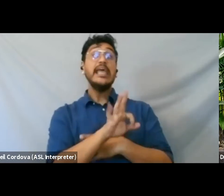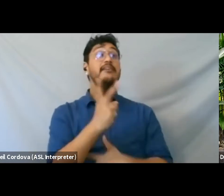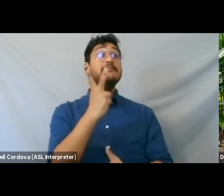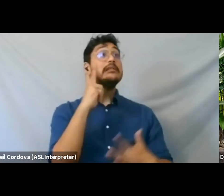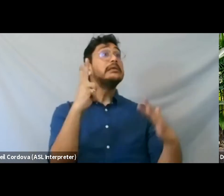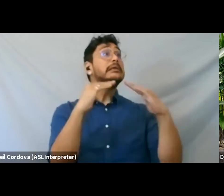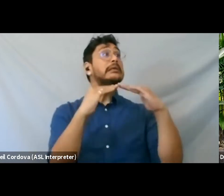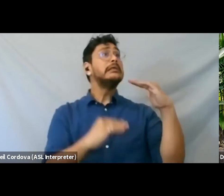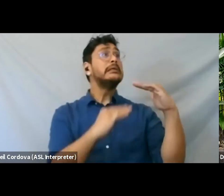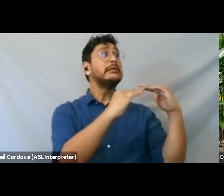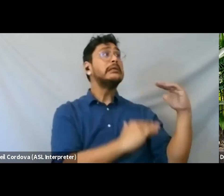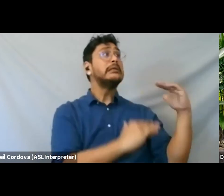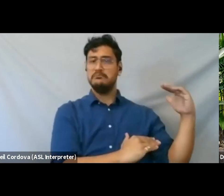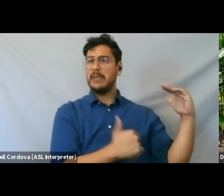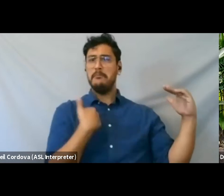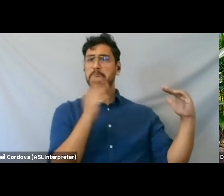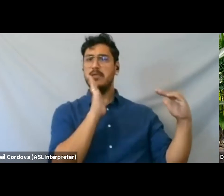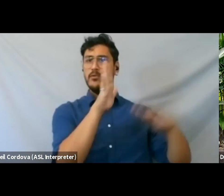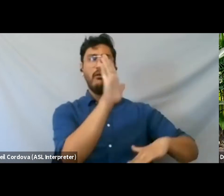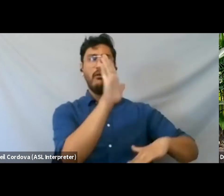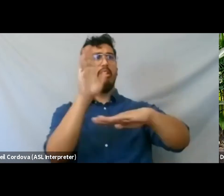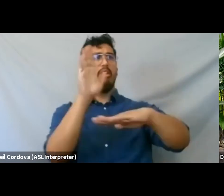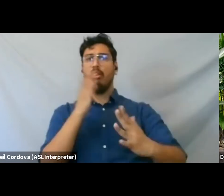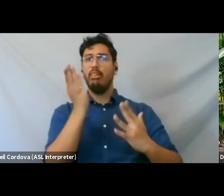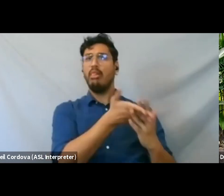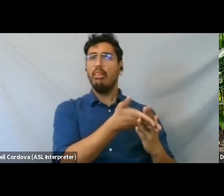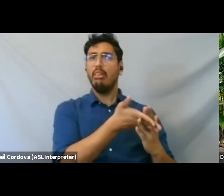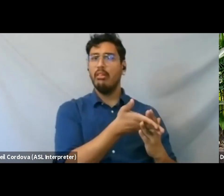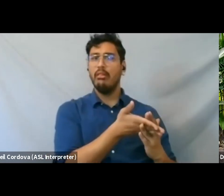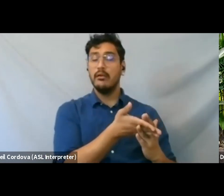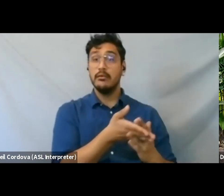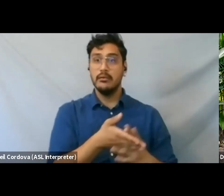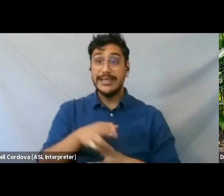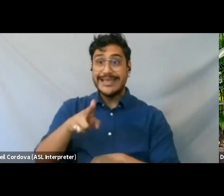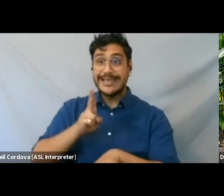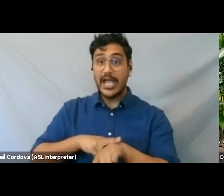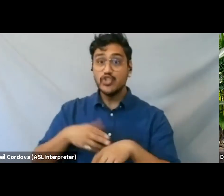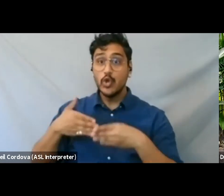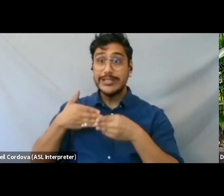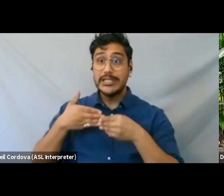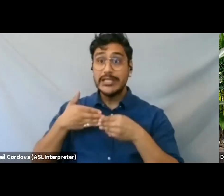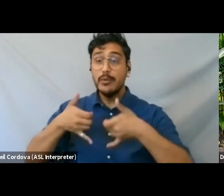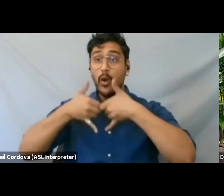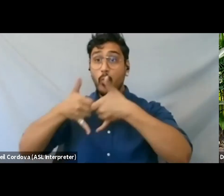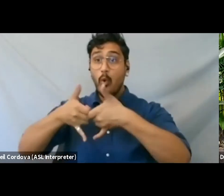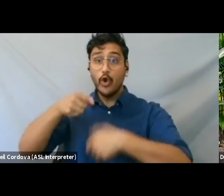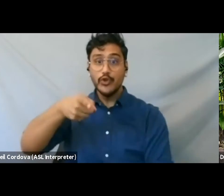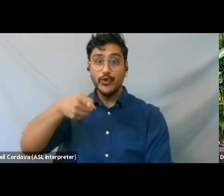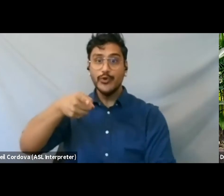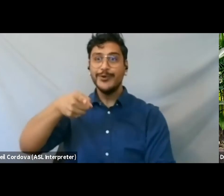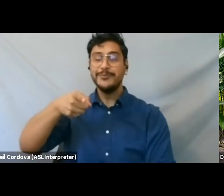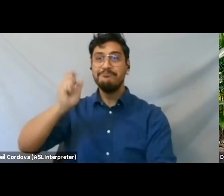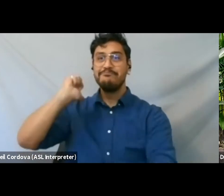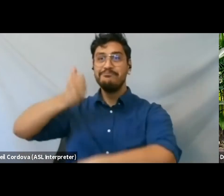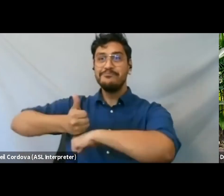an appropriate framing for our leadership award. The National Leadership Award was created in 1973,